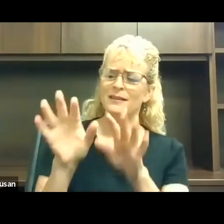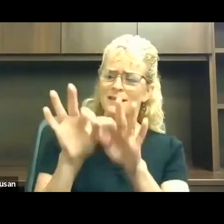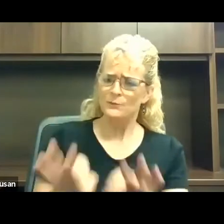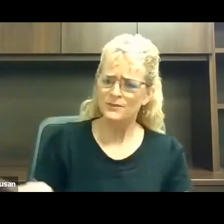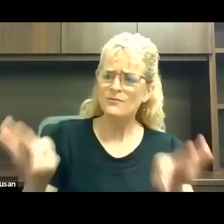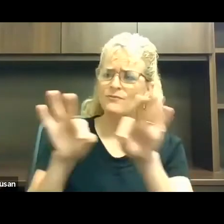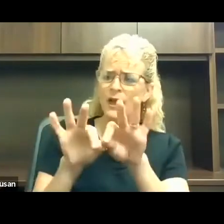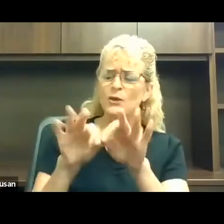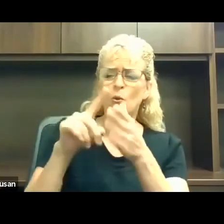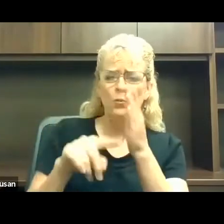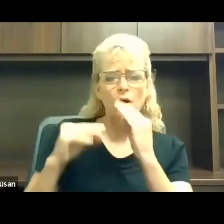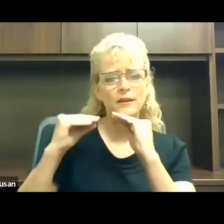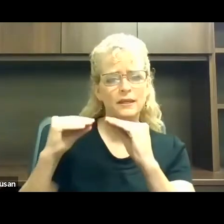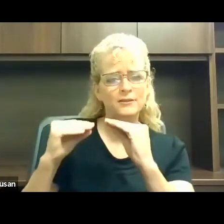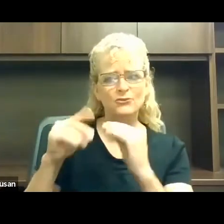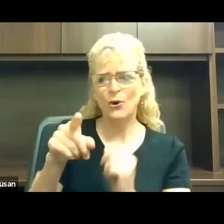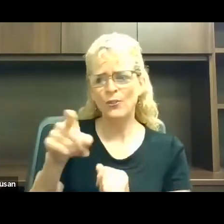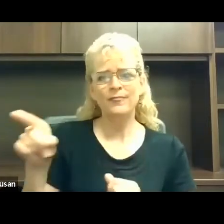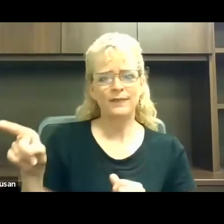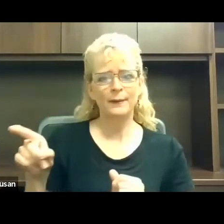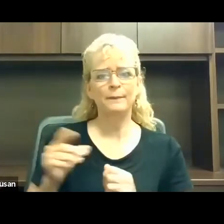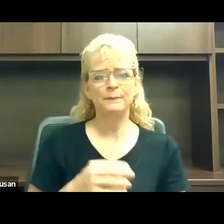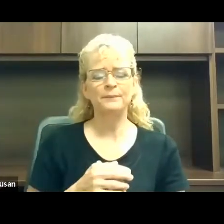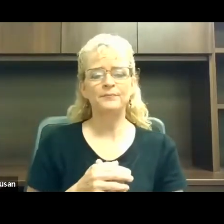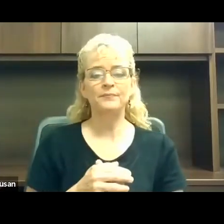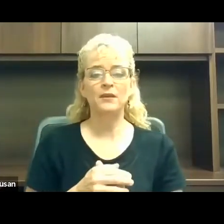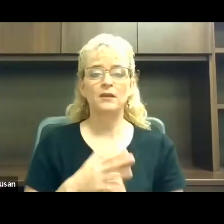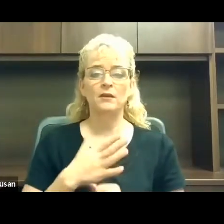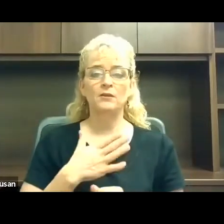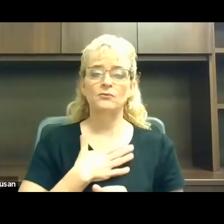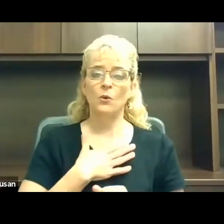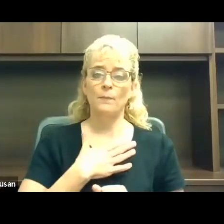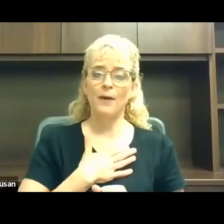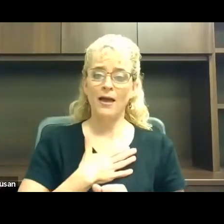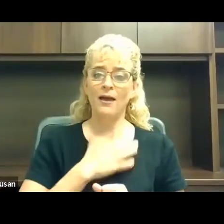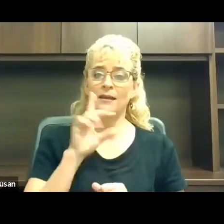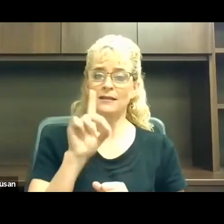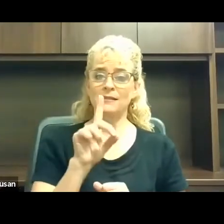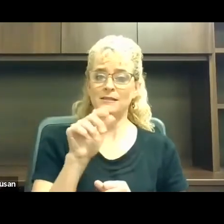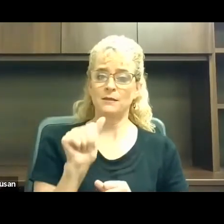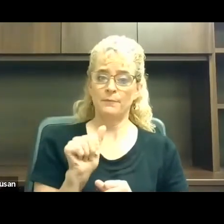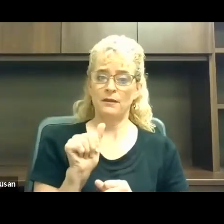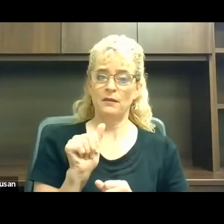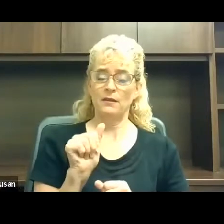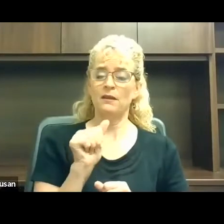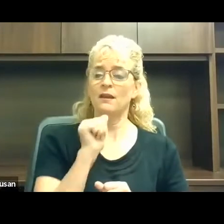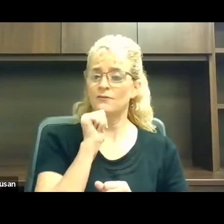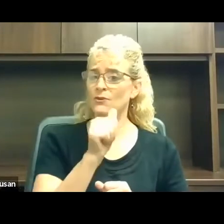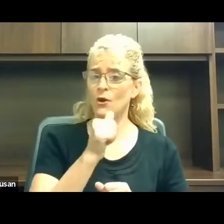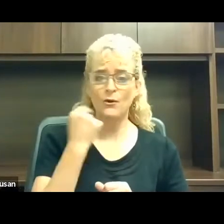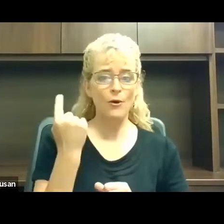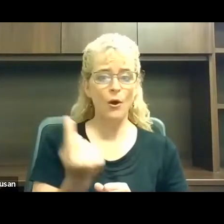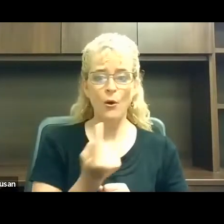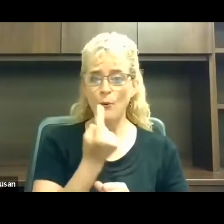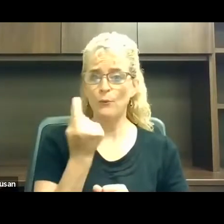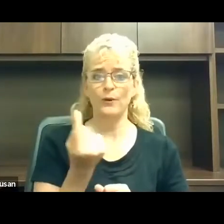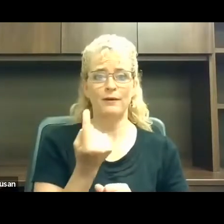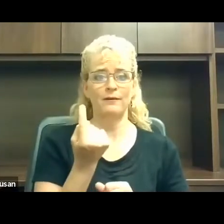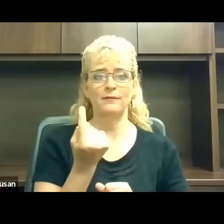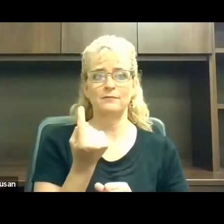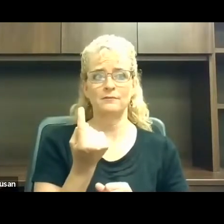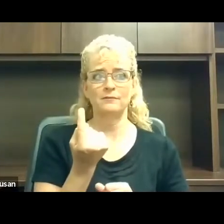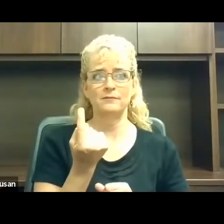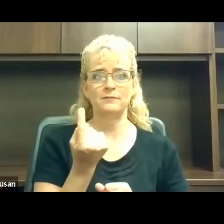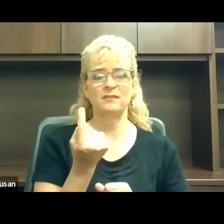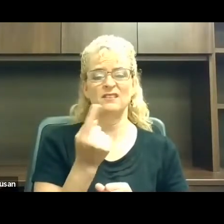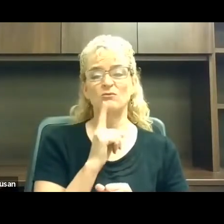them. My disabilities, well, they haven't always been my